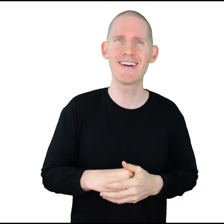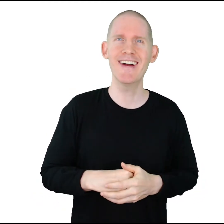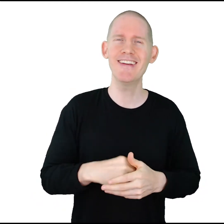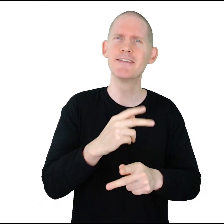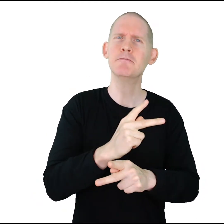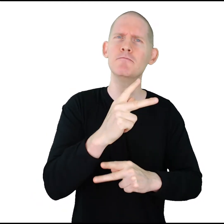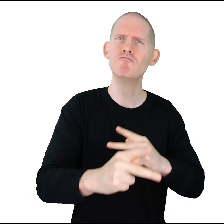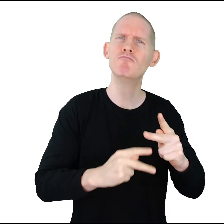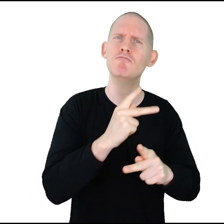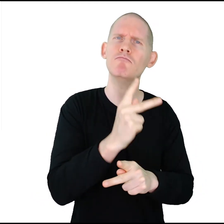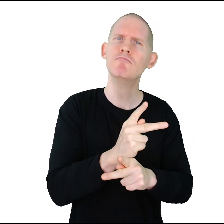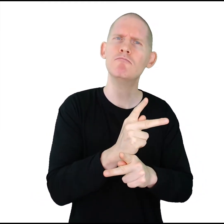kind.